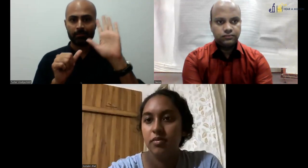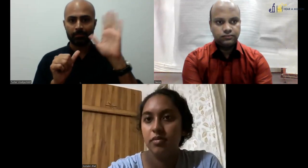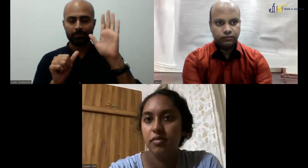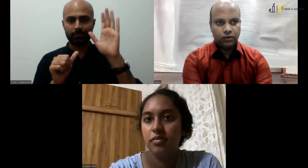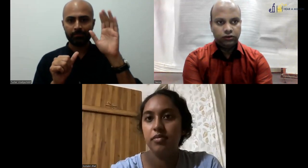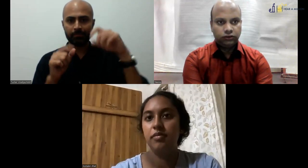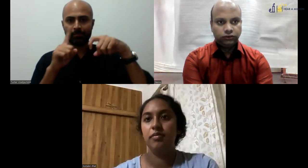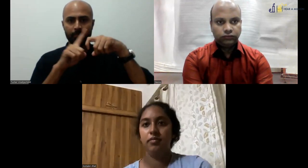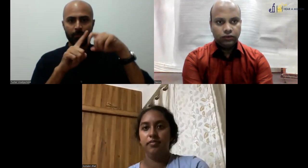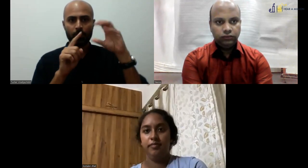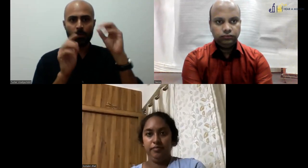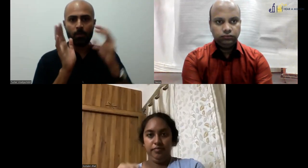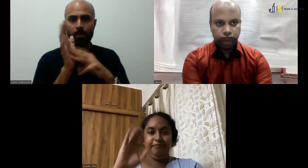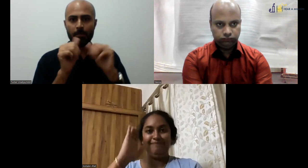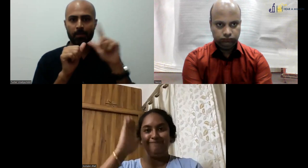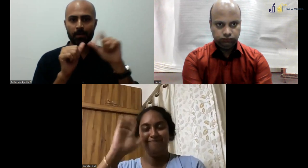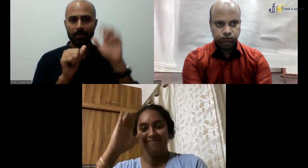We have Komala.